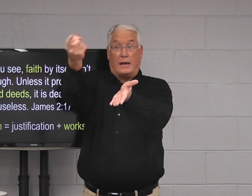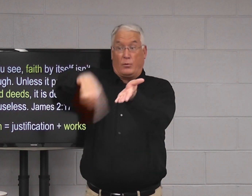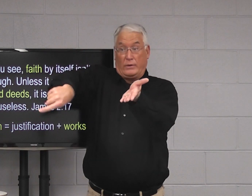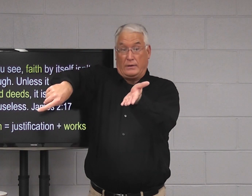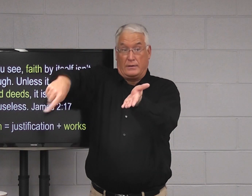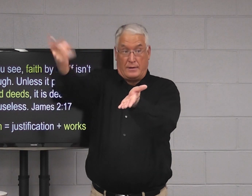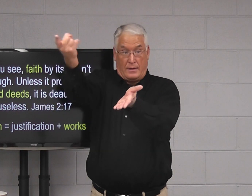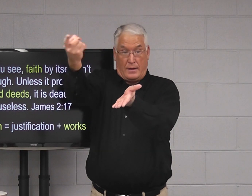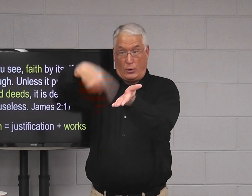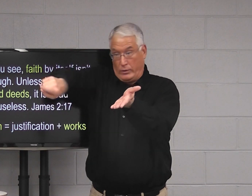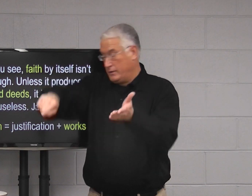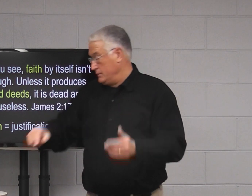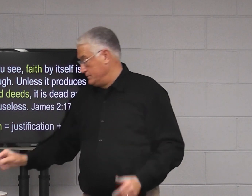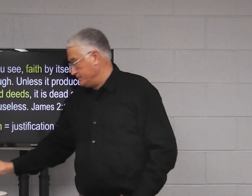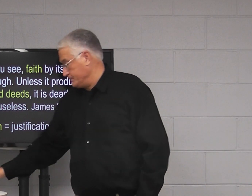Okay, so next week,